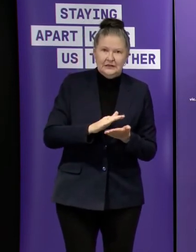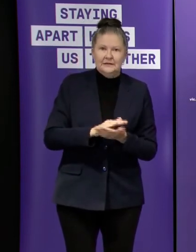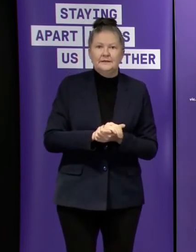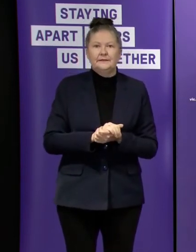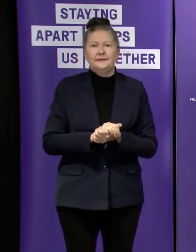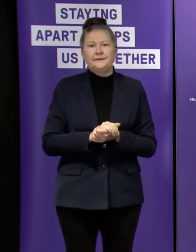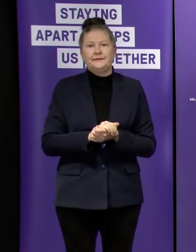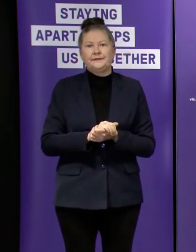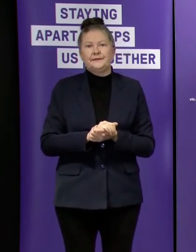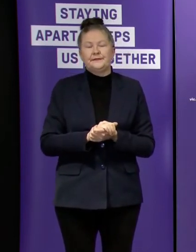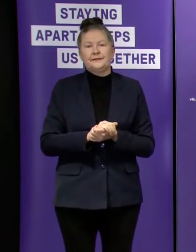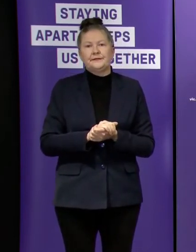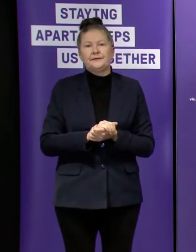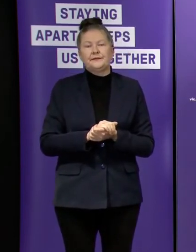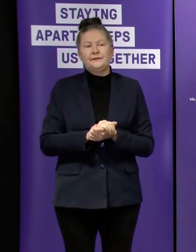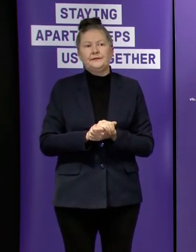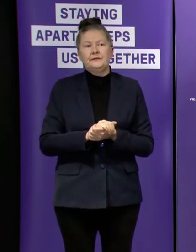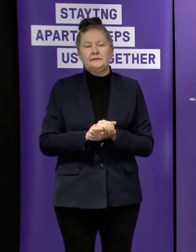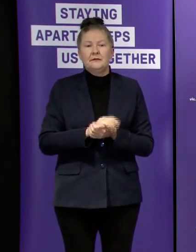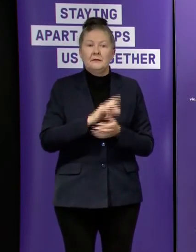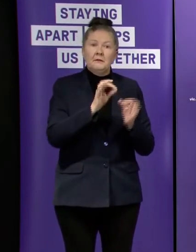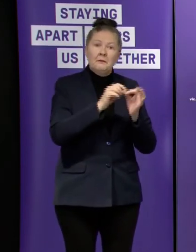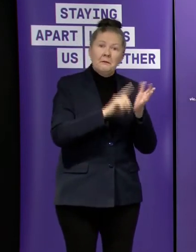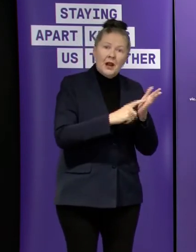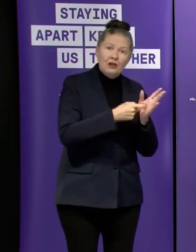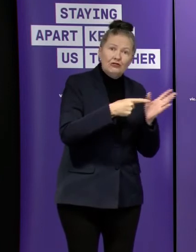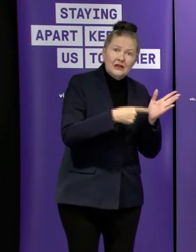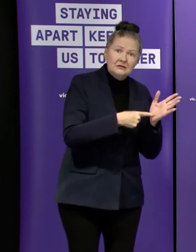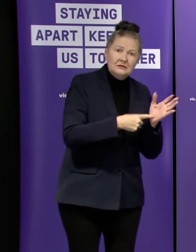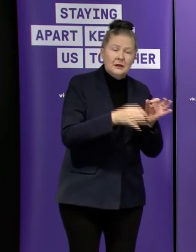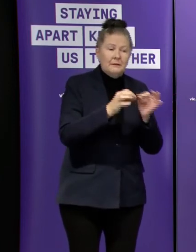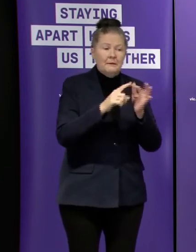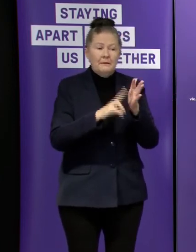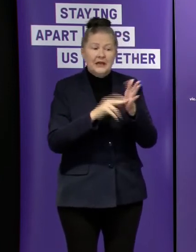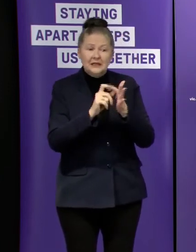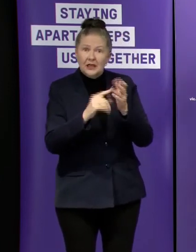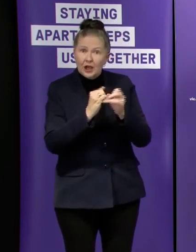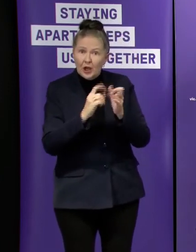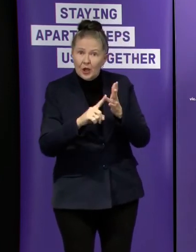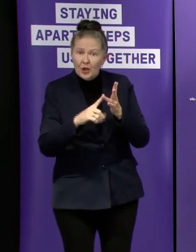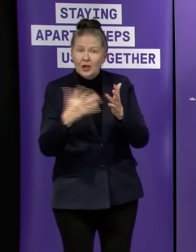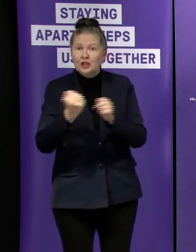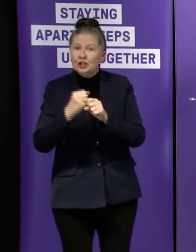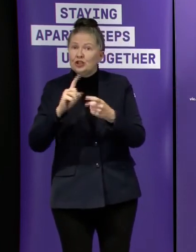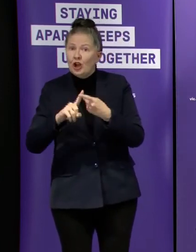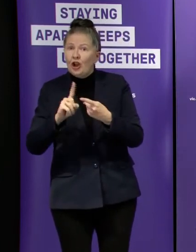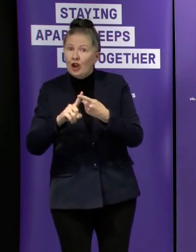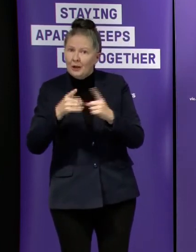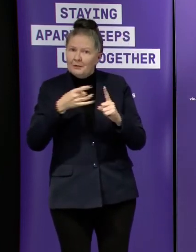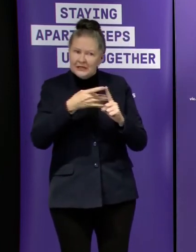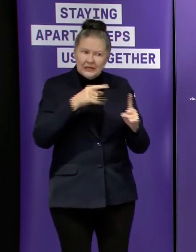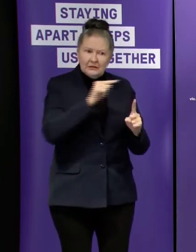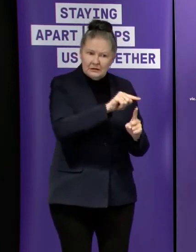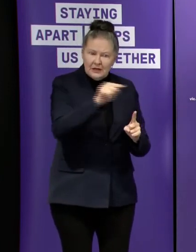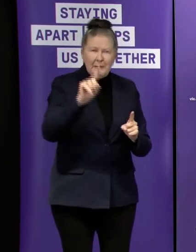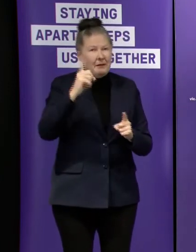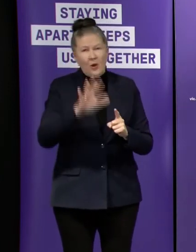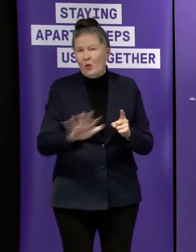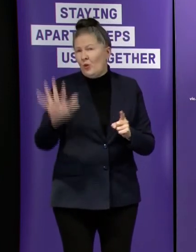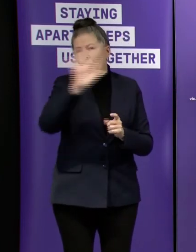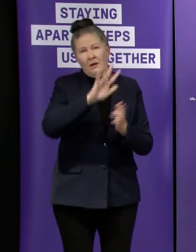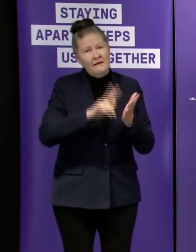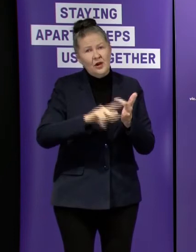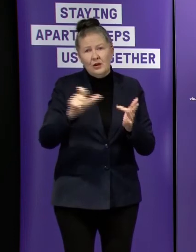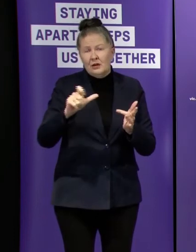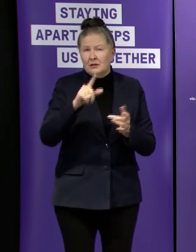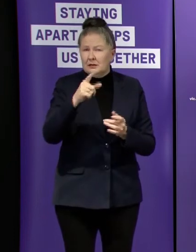particularly ballarat bendigo geelong but again this this applies right across victoria if you've got symptoms even the